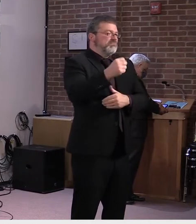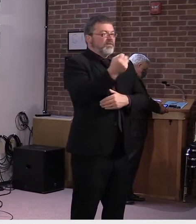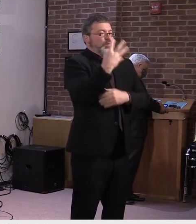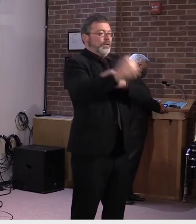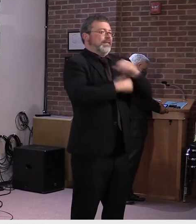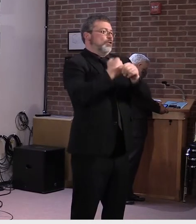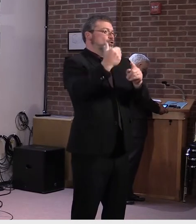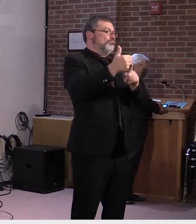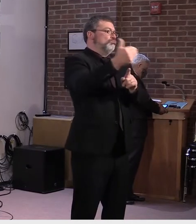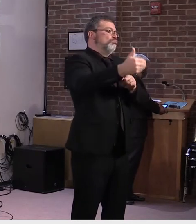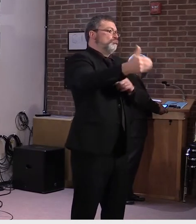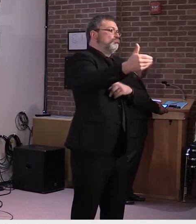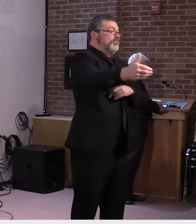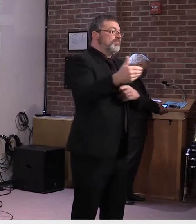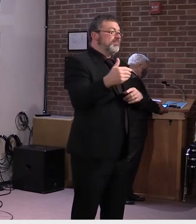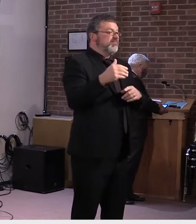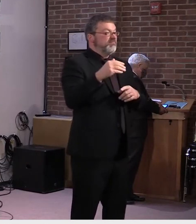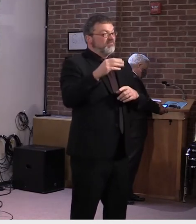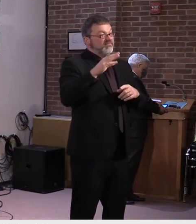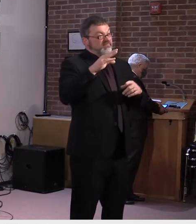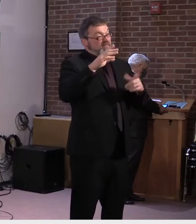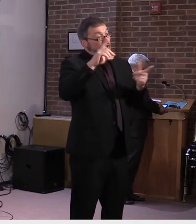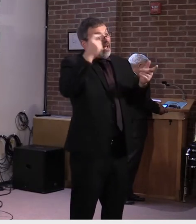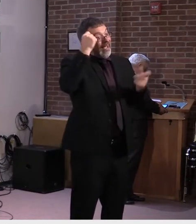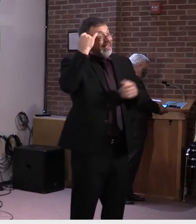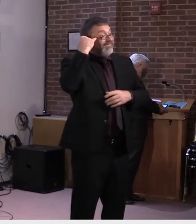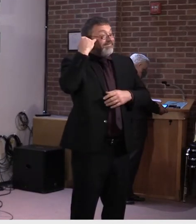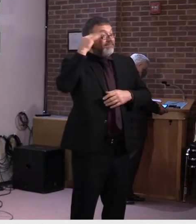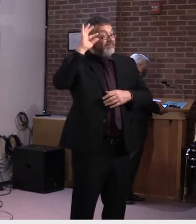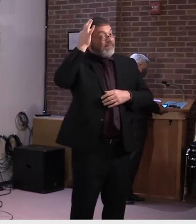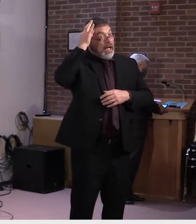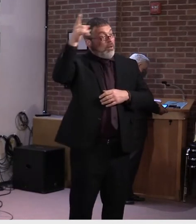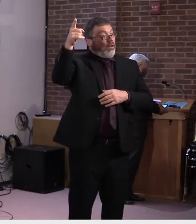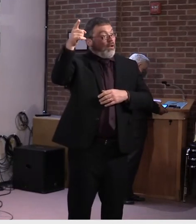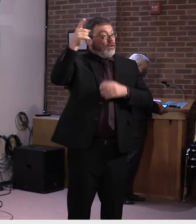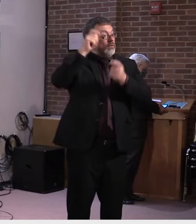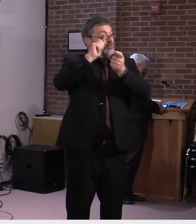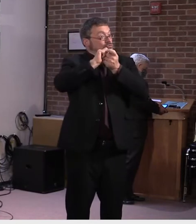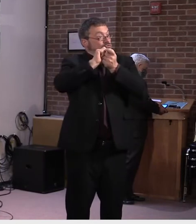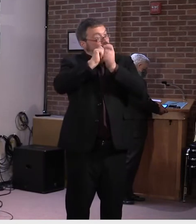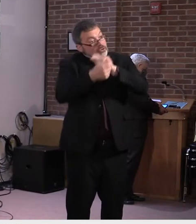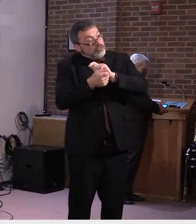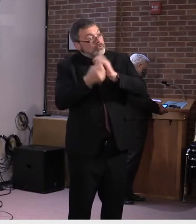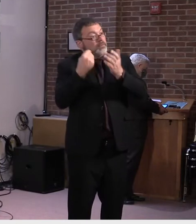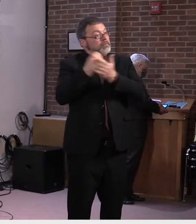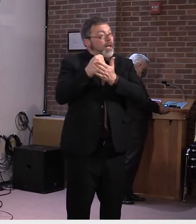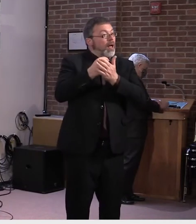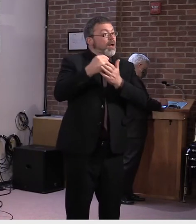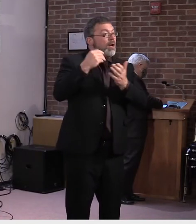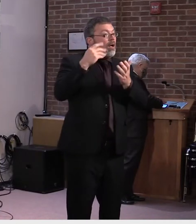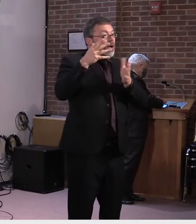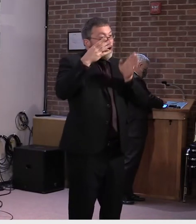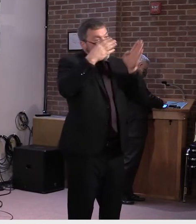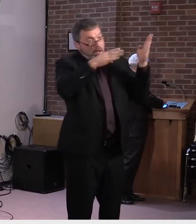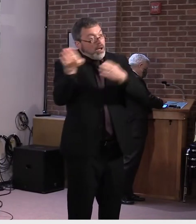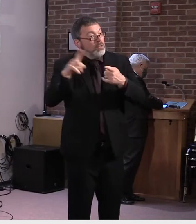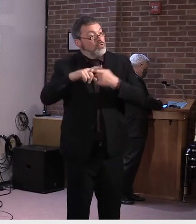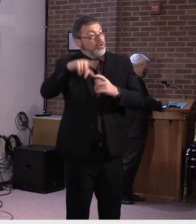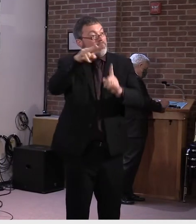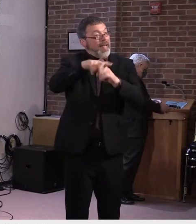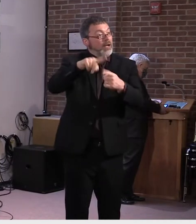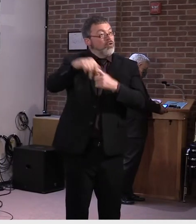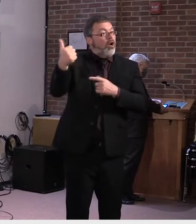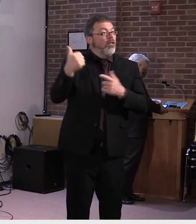to take and divert that money, uh, to something else that we could, uh, actually use, uh, we would be all ears and welcome that